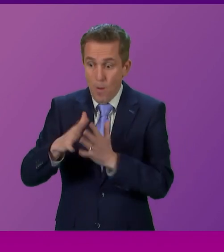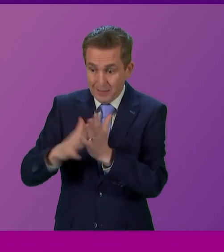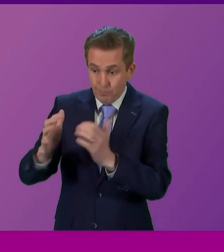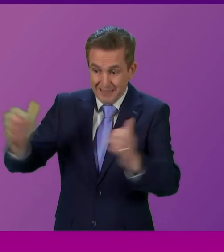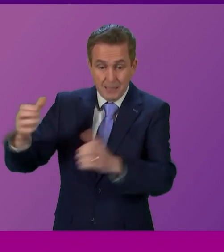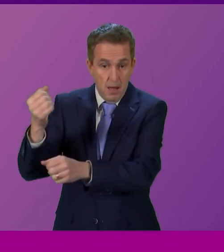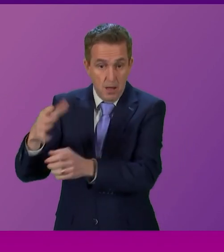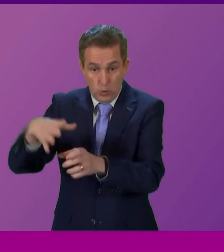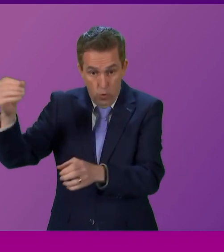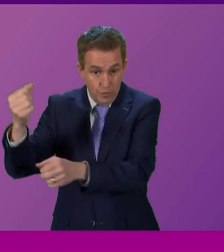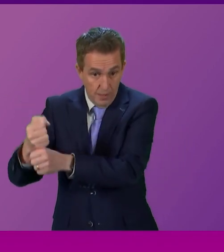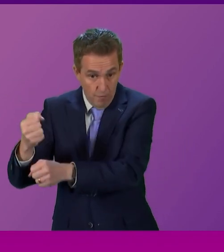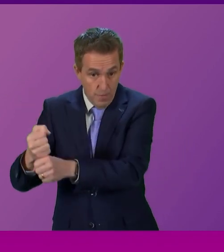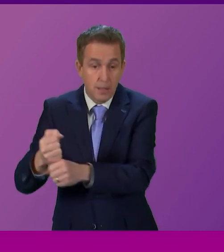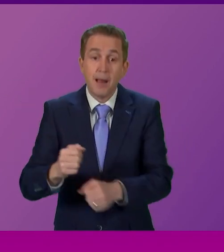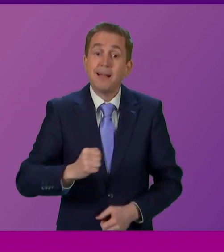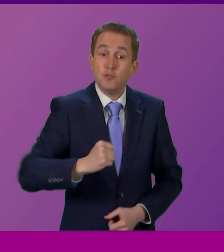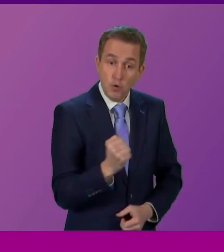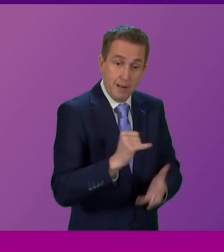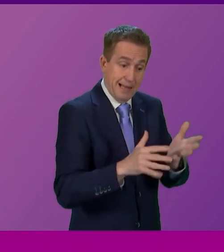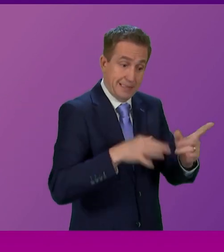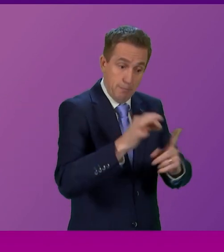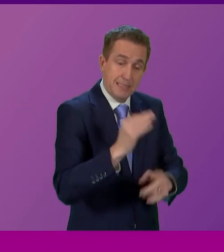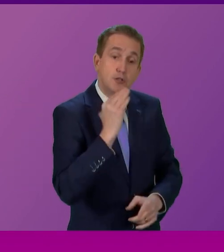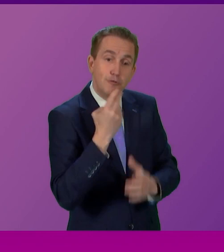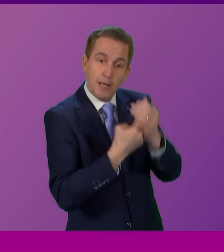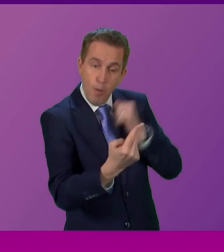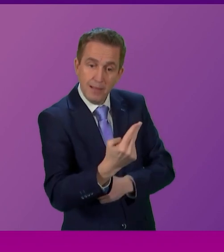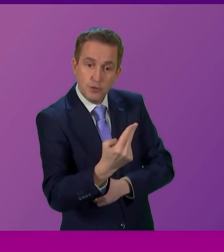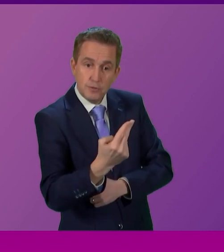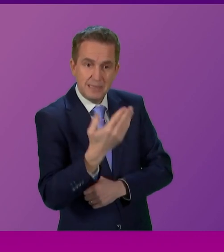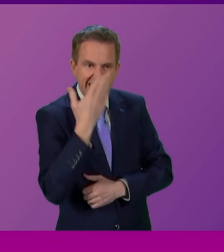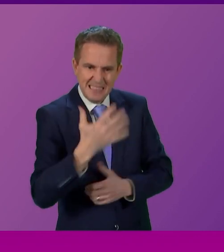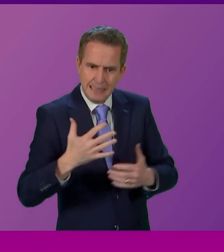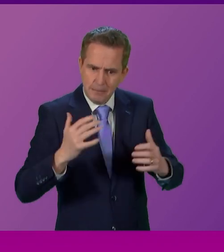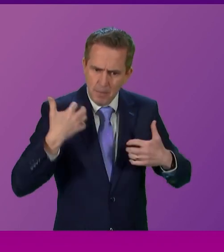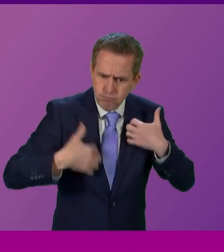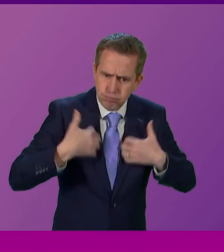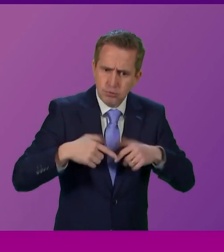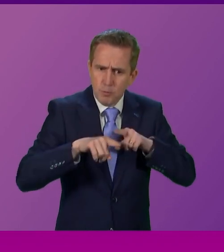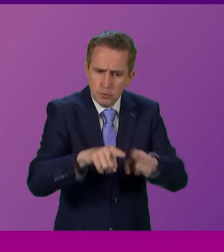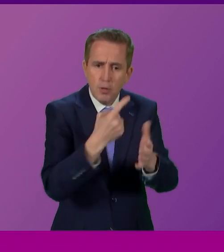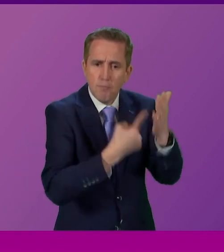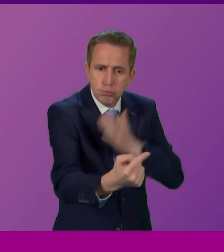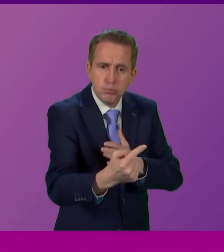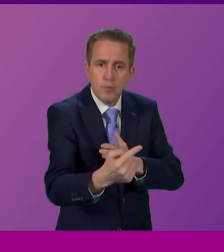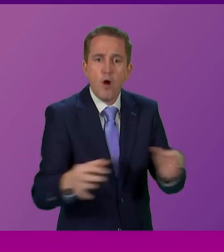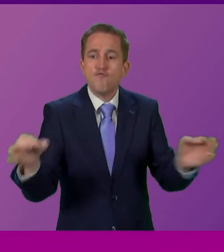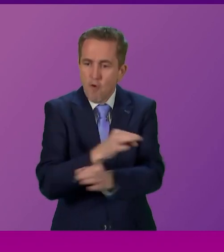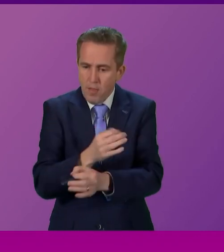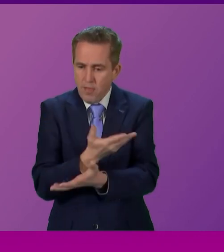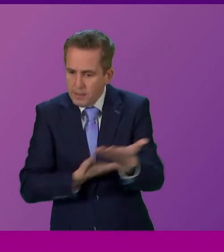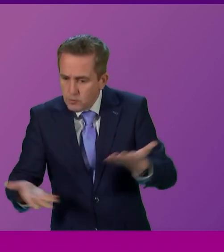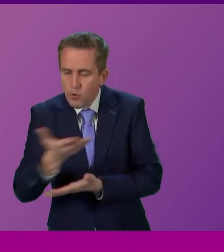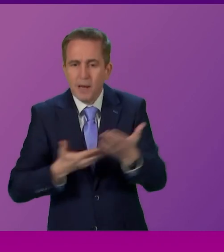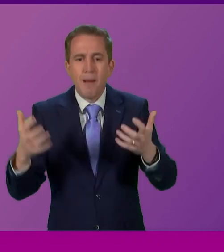incompetent SNP Green Coalition, who are more interested in pursuing this debate today than talking about the failings in our NHS and doing